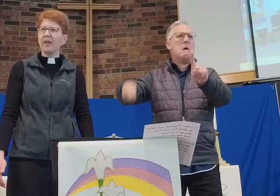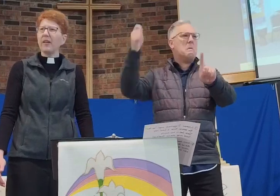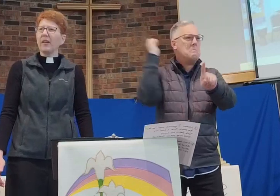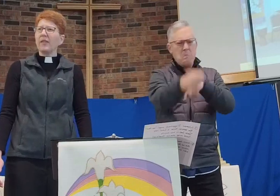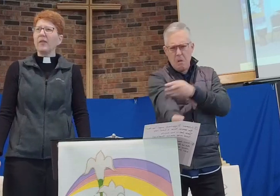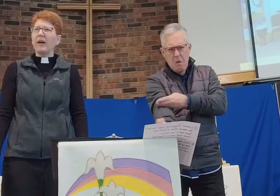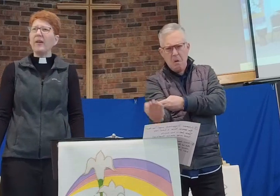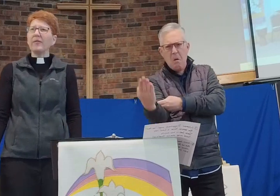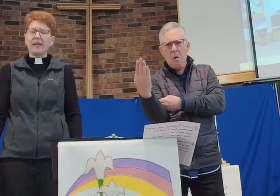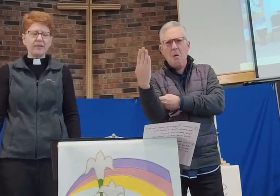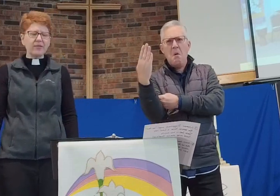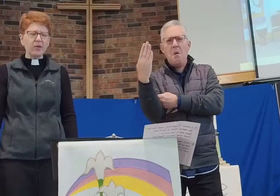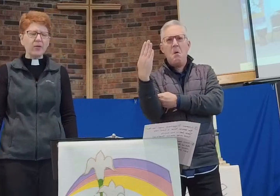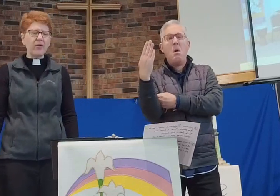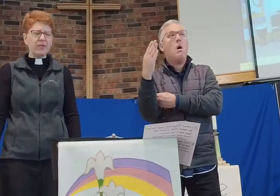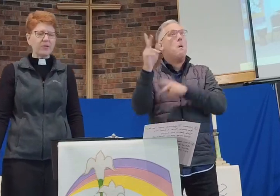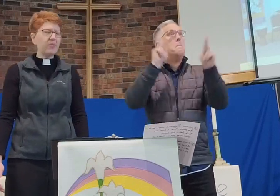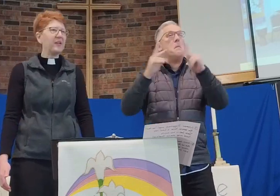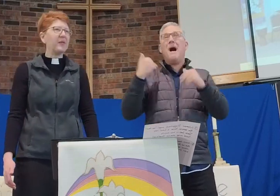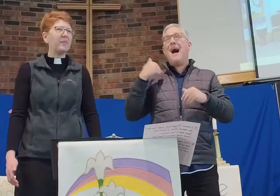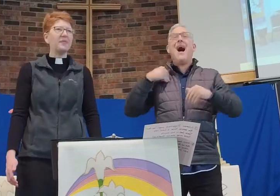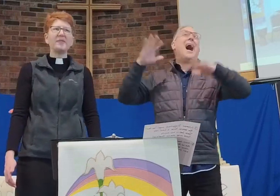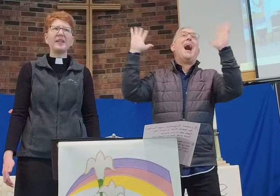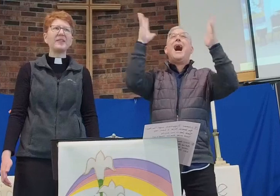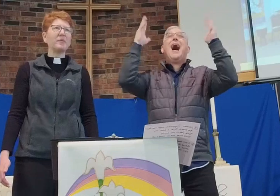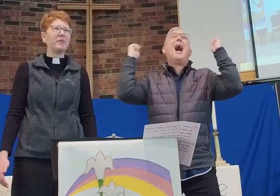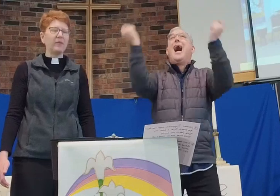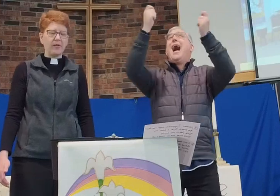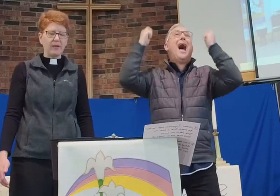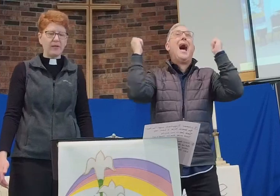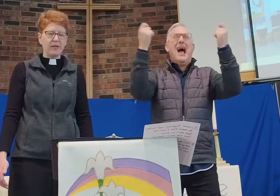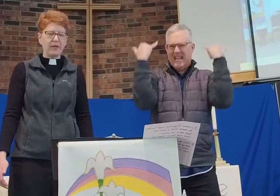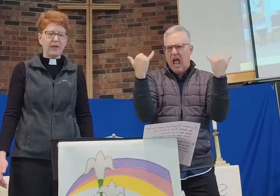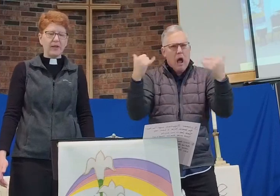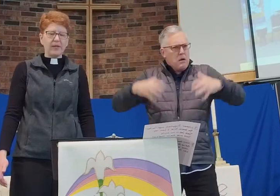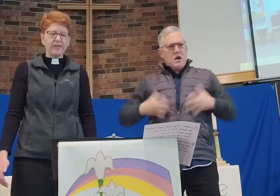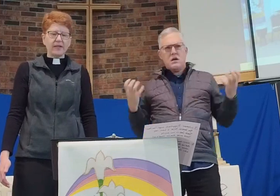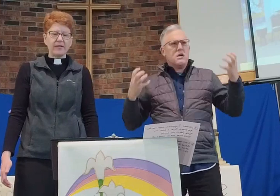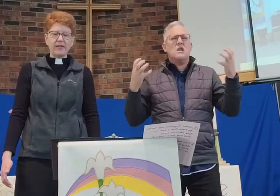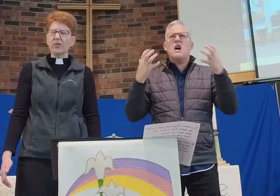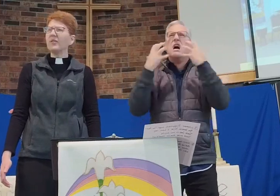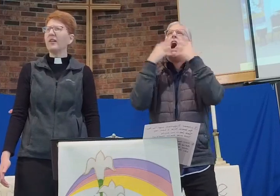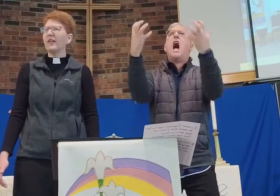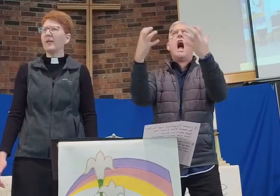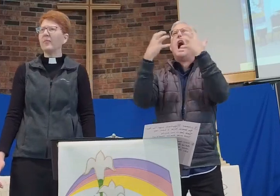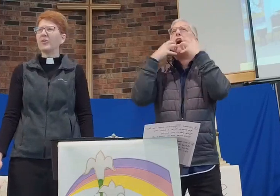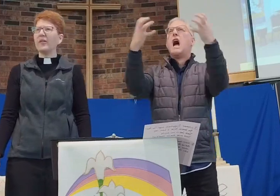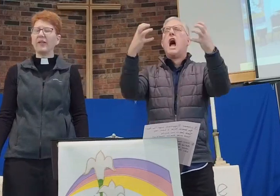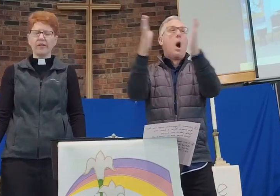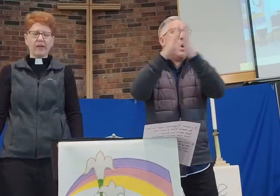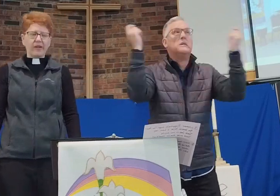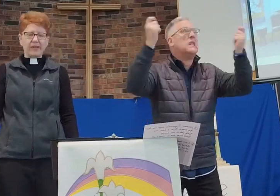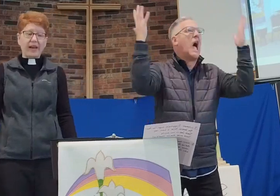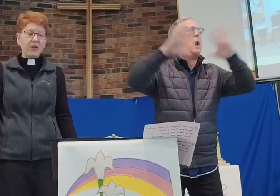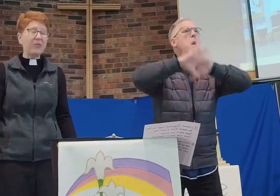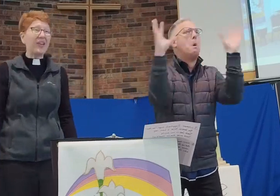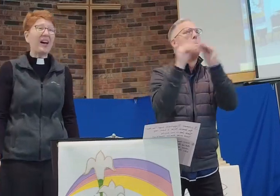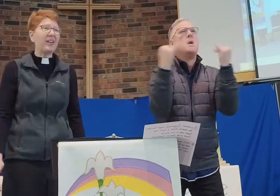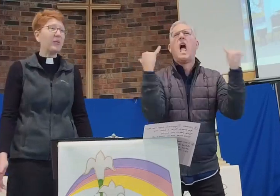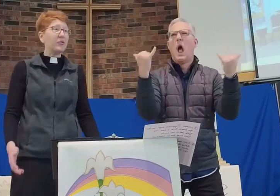The crowd that had so adored him days before suddenly turned on him, shouting, Not Hosanna, but